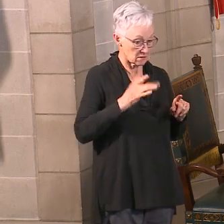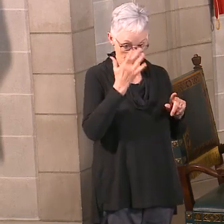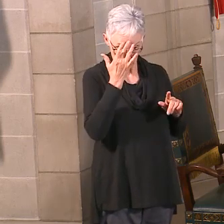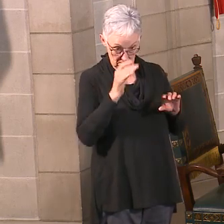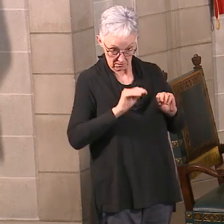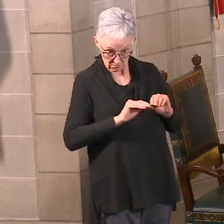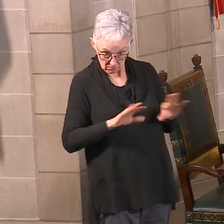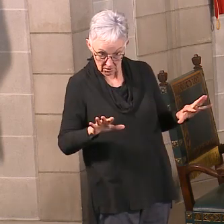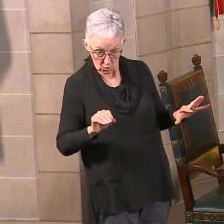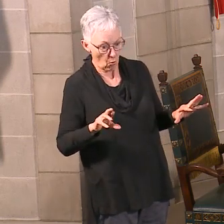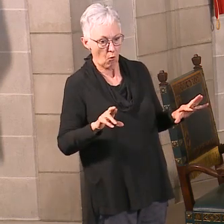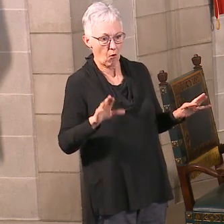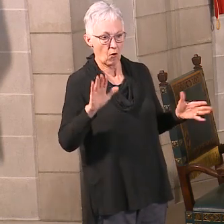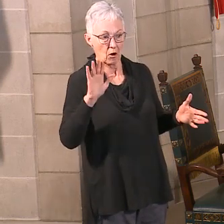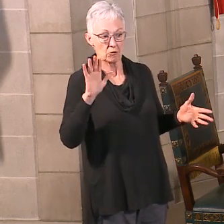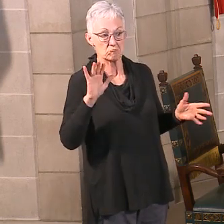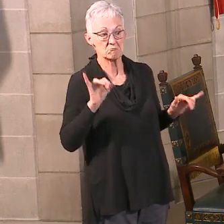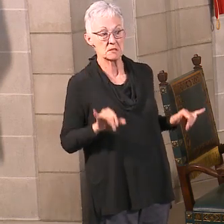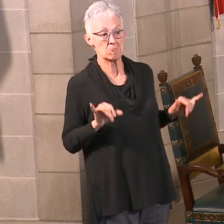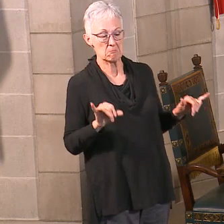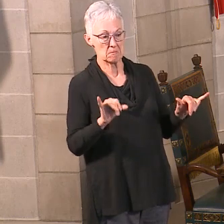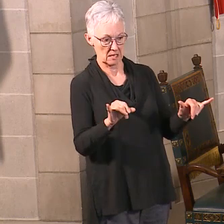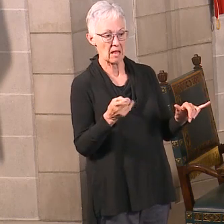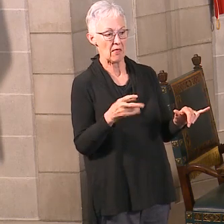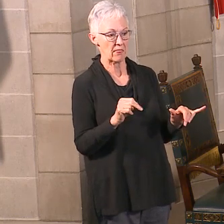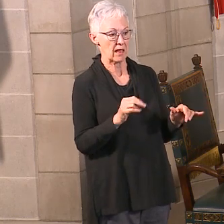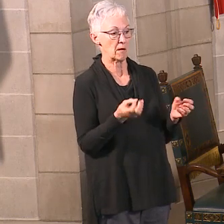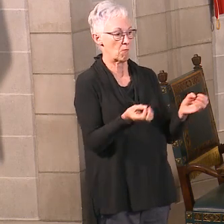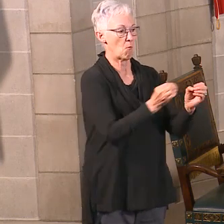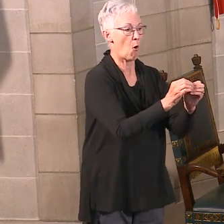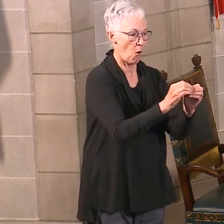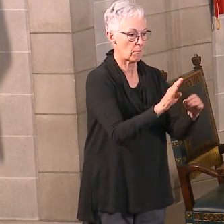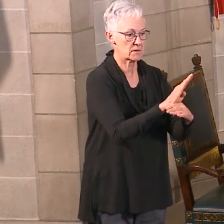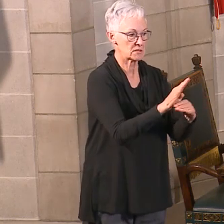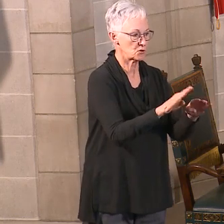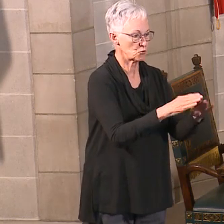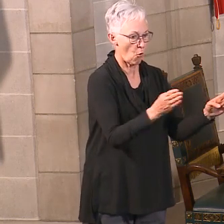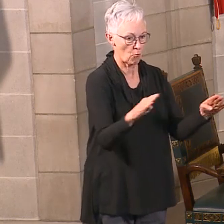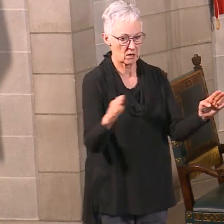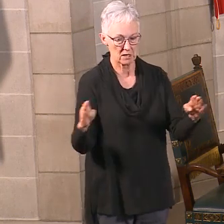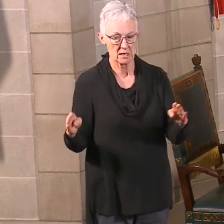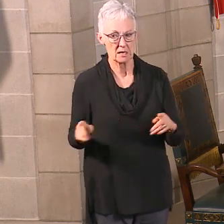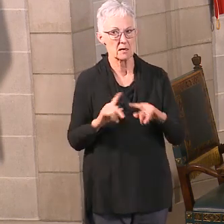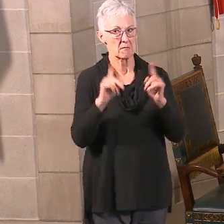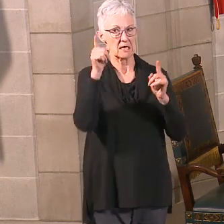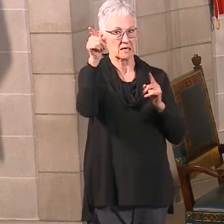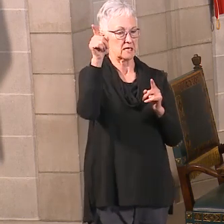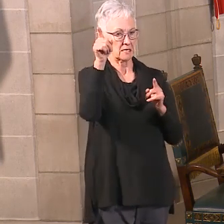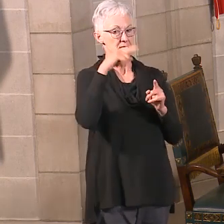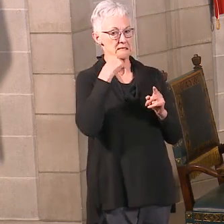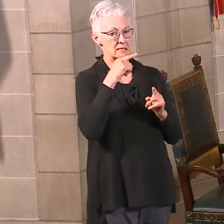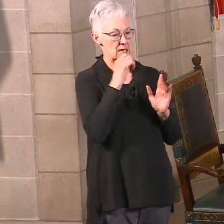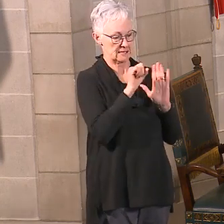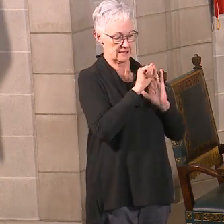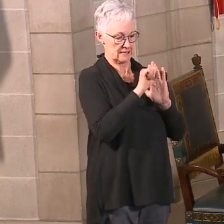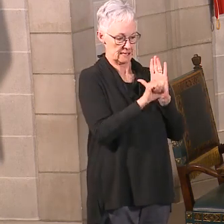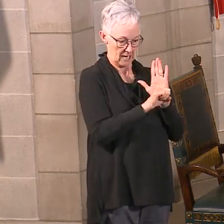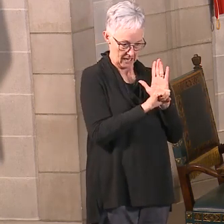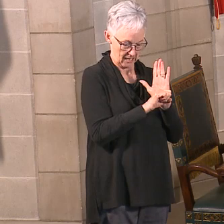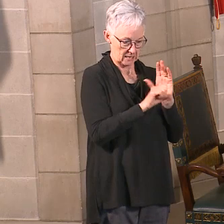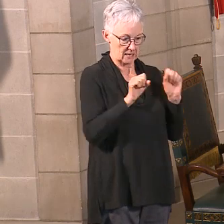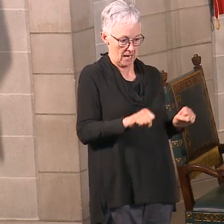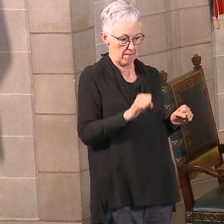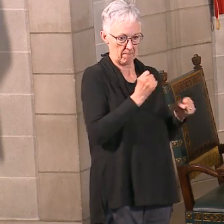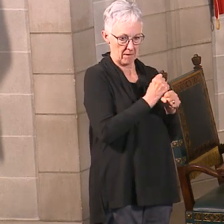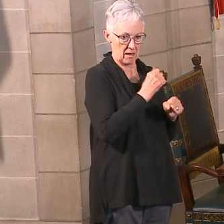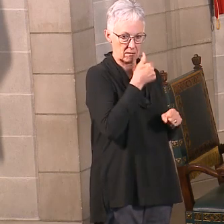instead of on a statewide basis, doing it regionally. Again, I think that's one of the things the White House also talked about. It could be implemented on a state-by-state or a county-by-county